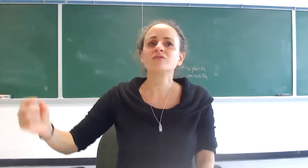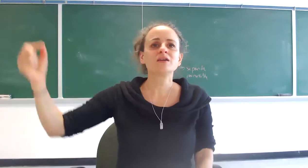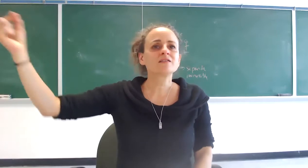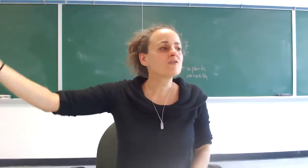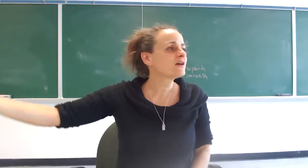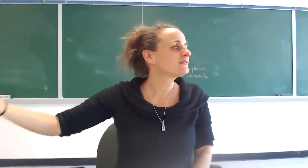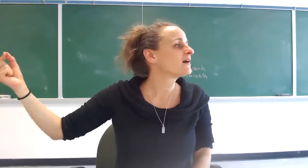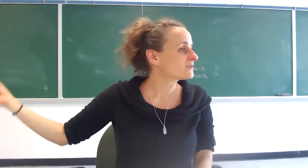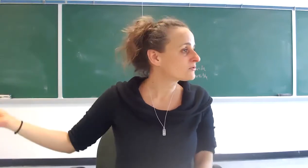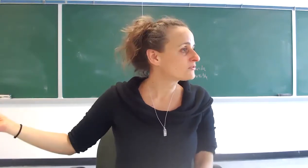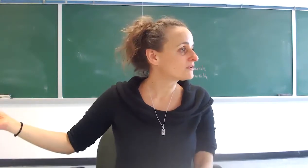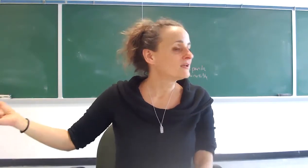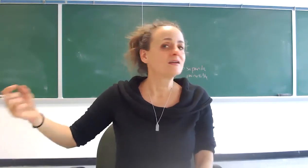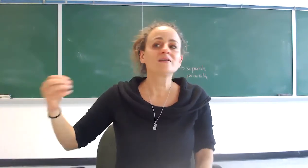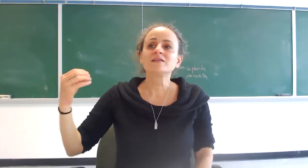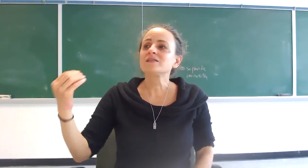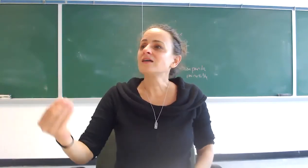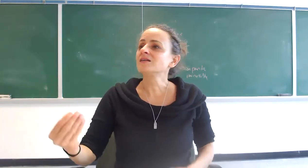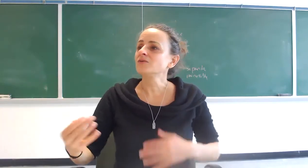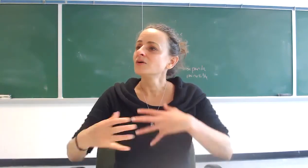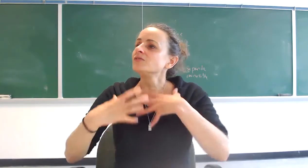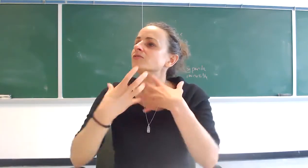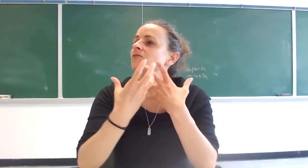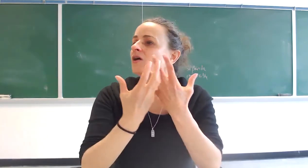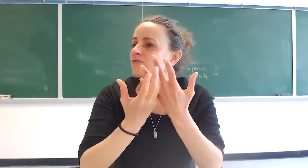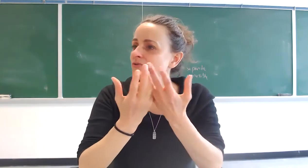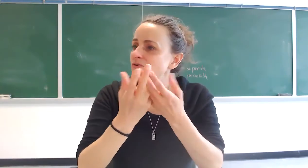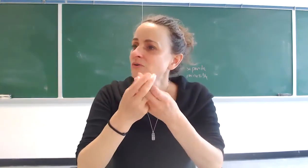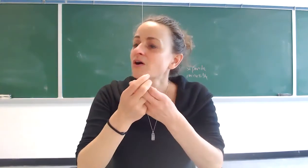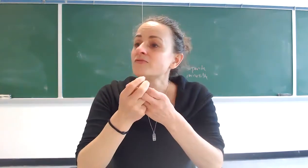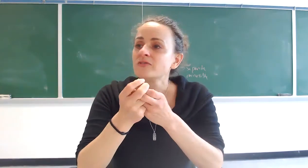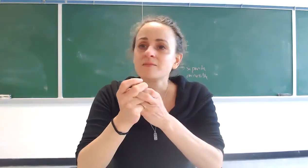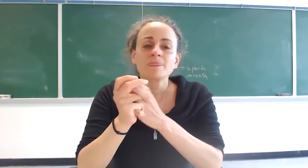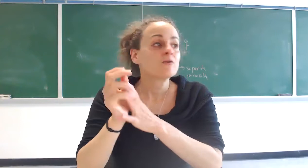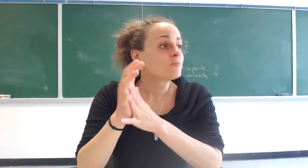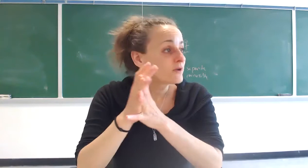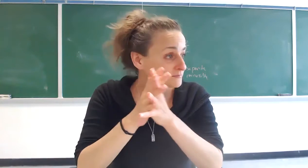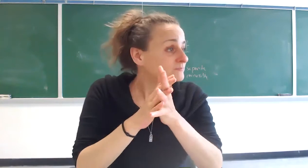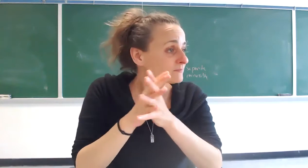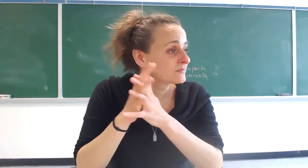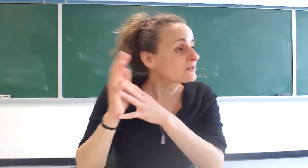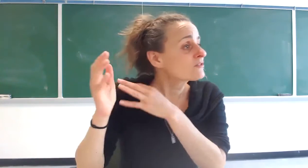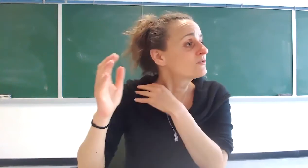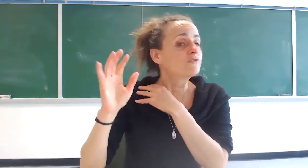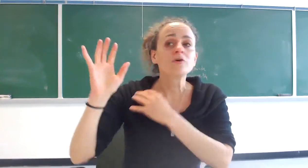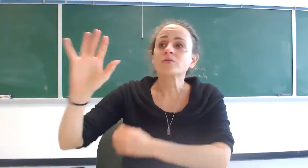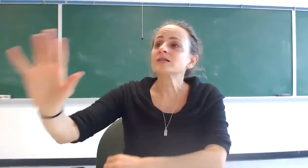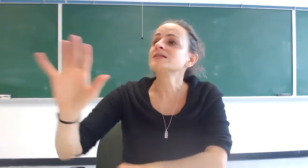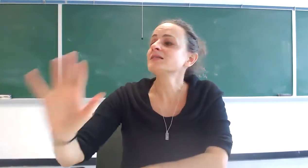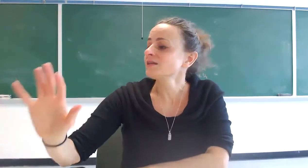face of that dying person is inciting you to offer you offer them your bread in other words you are witnessing in